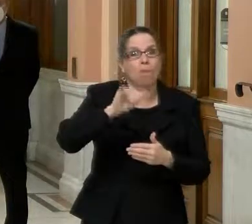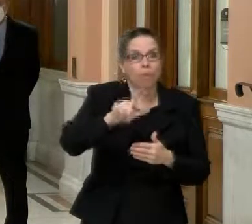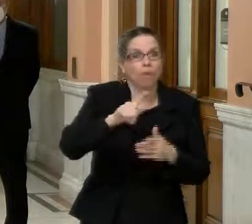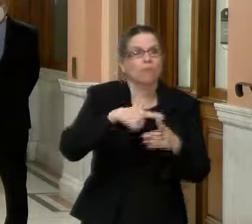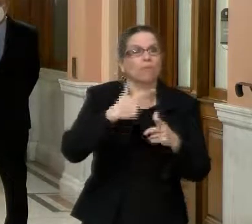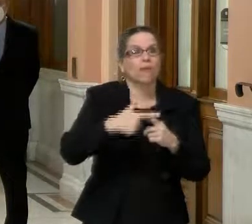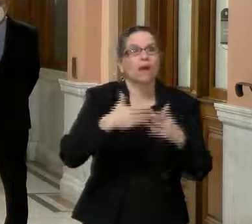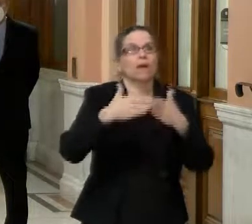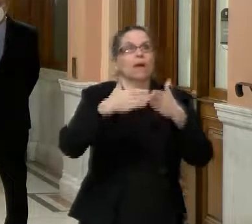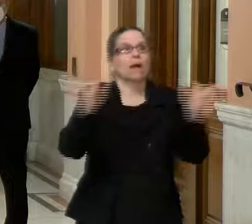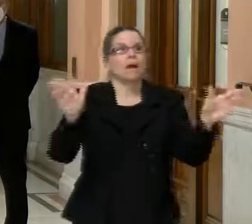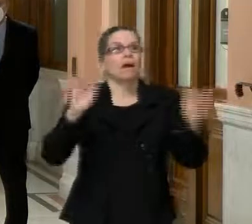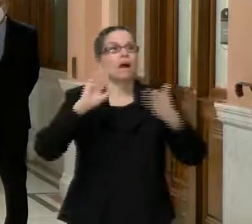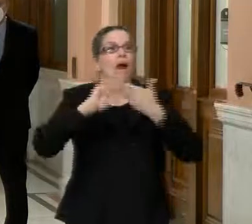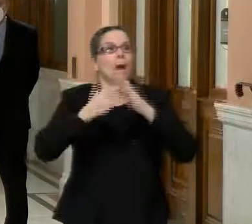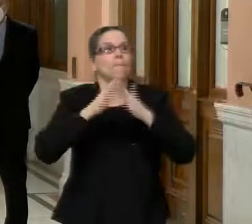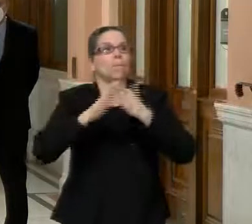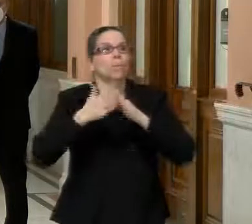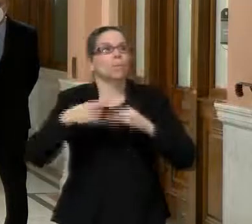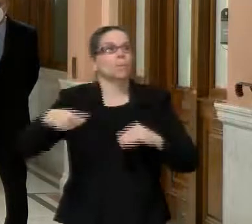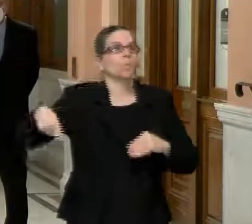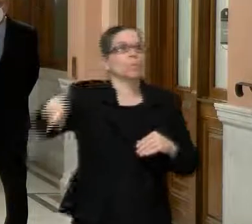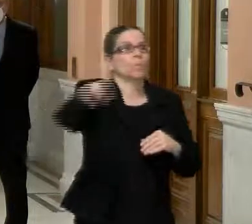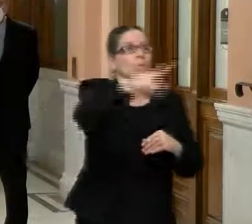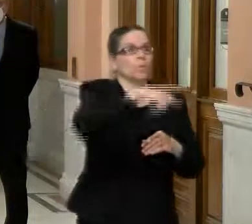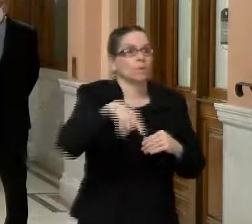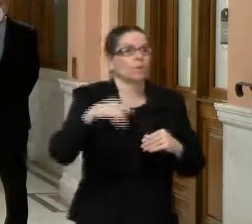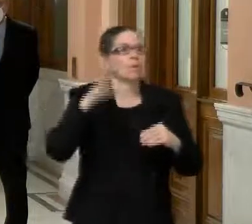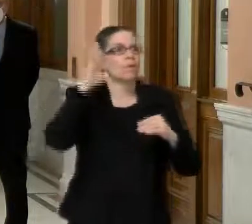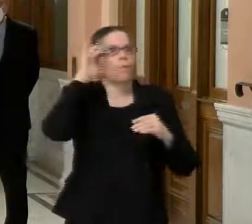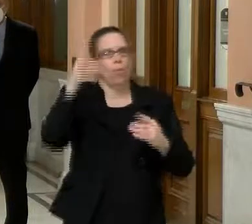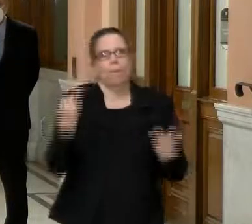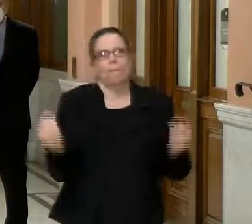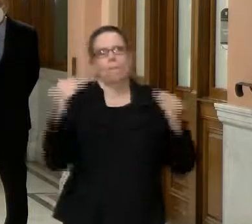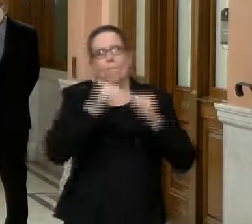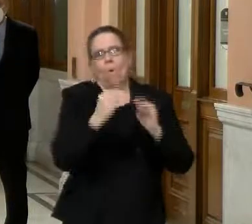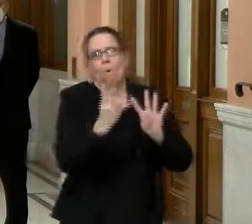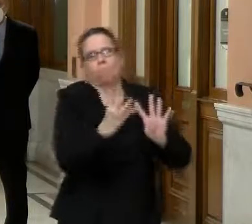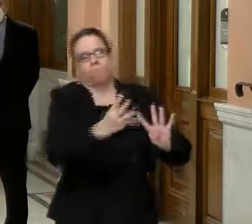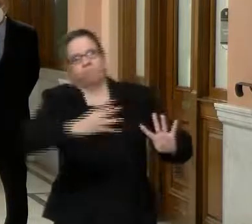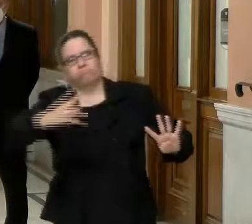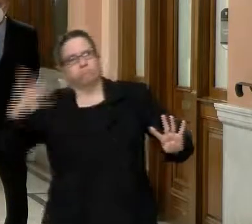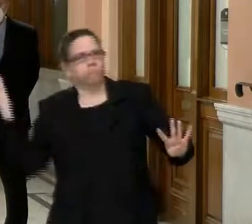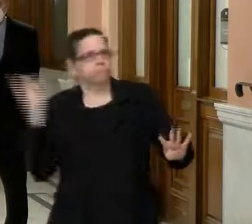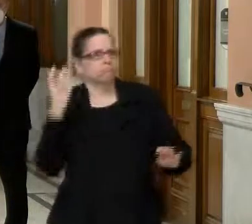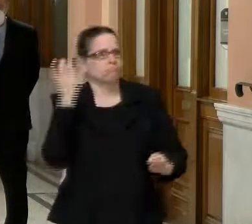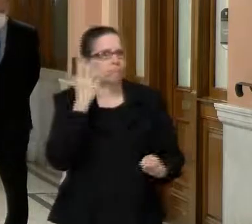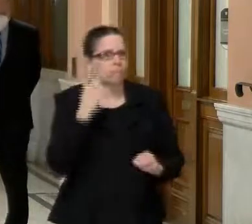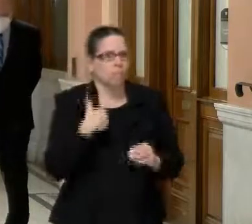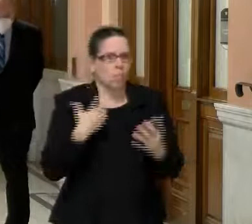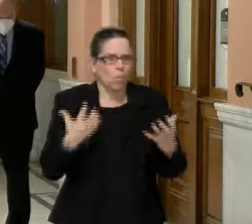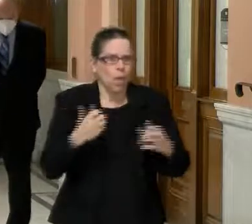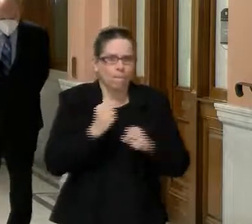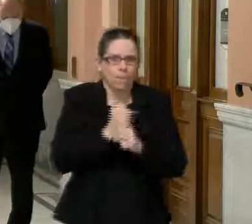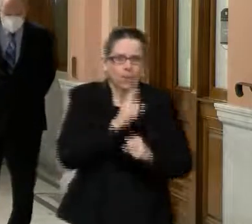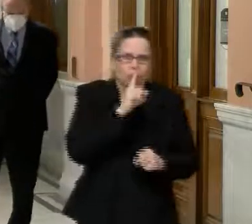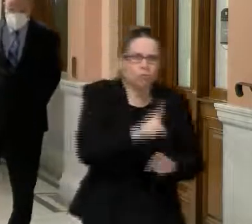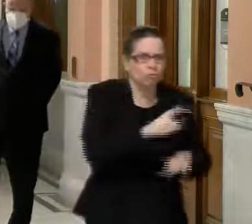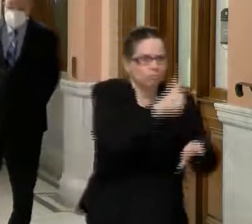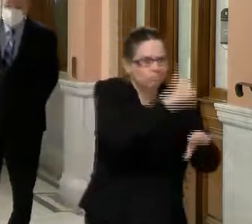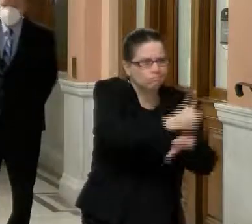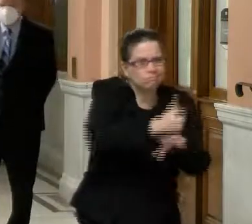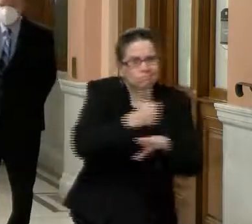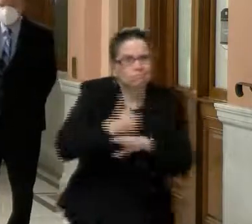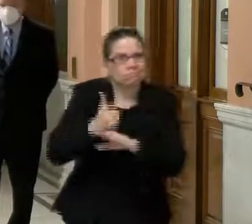we have thousands of people, uh, each week who are looking to access the vaccine, we want to make sure we're ready, uh, and have